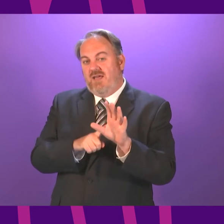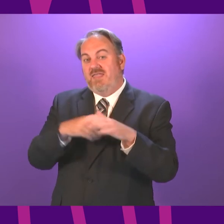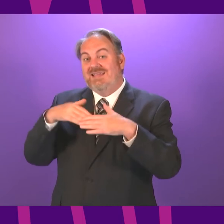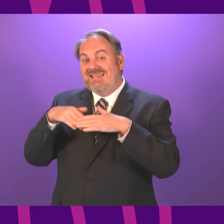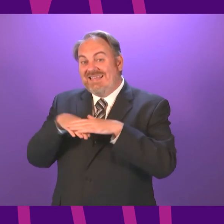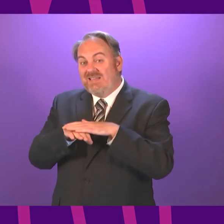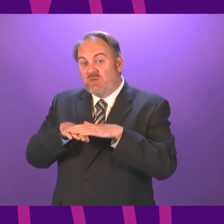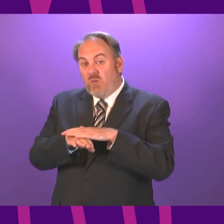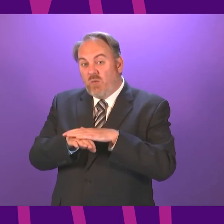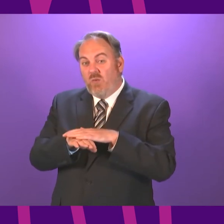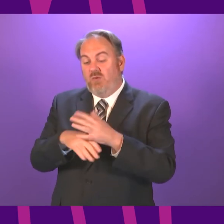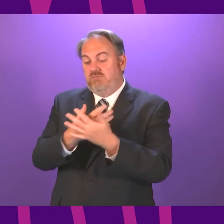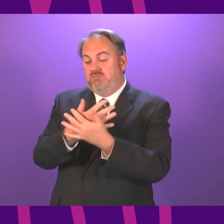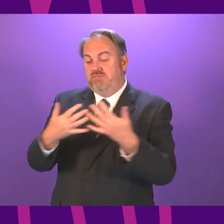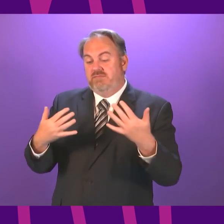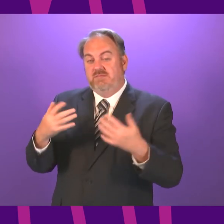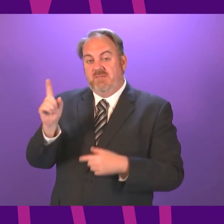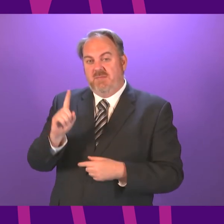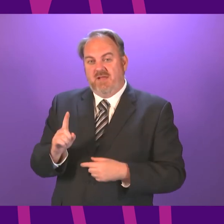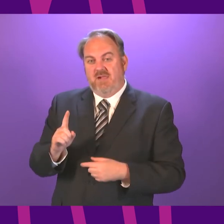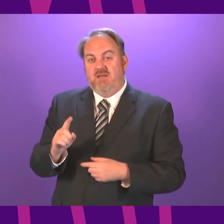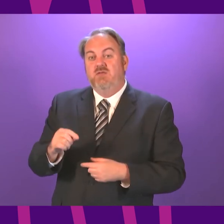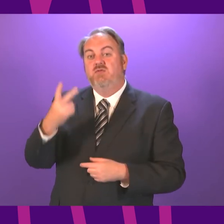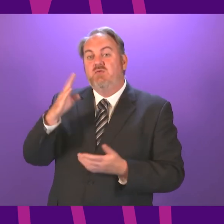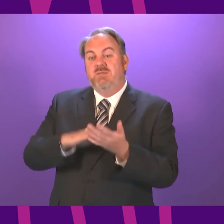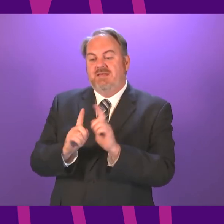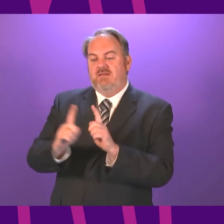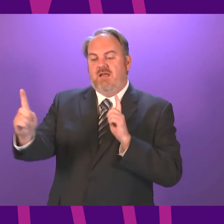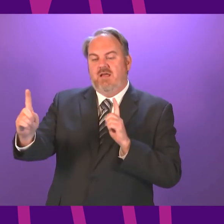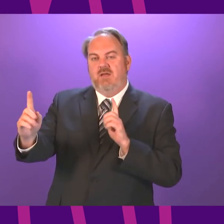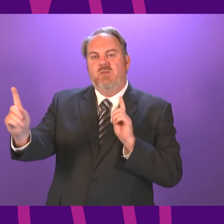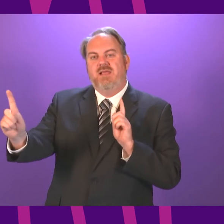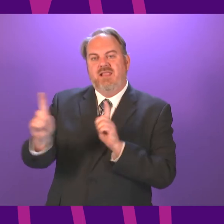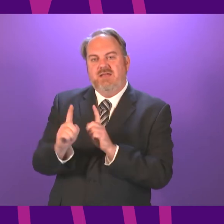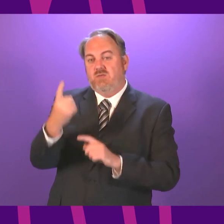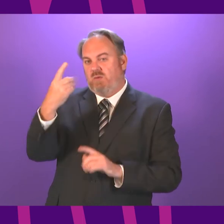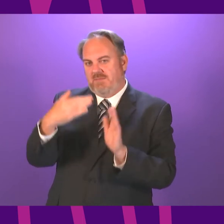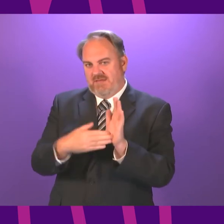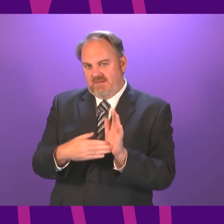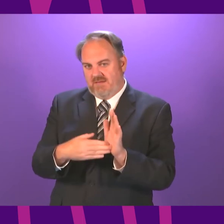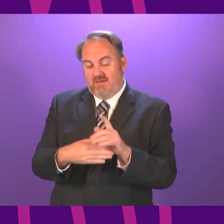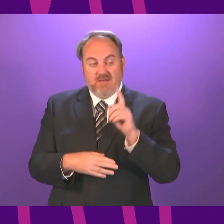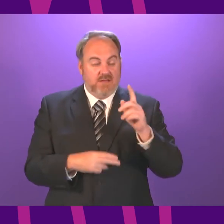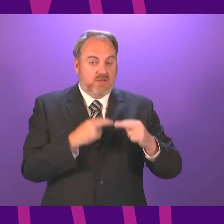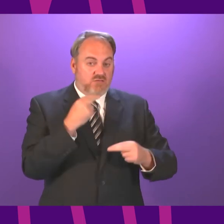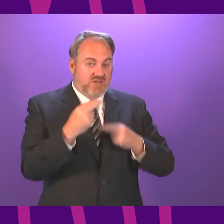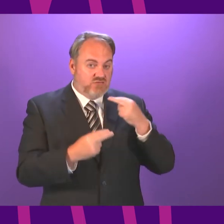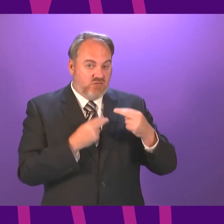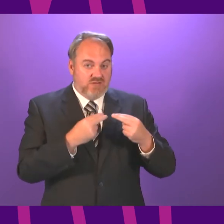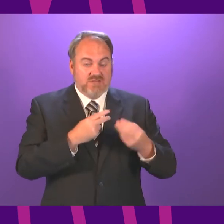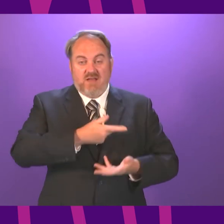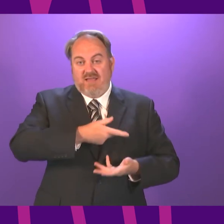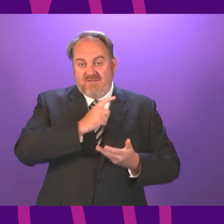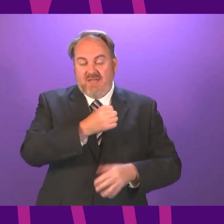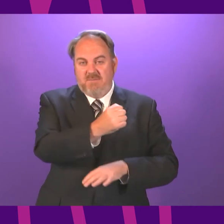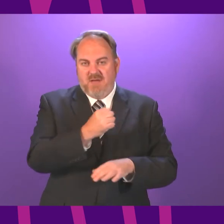legal physical distancing requirement will reduce from two metres to one metre. In hospitality, it is already one metre. So that would be the general